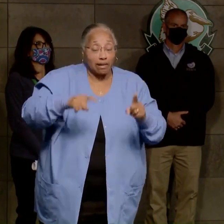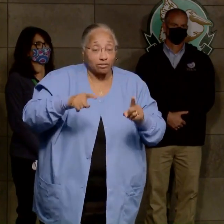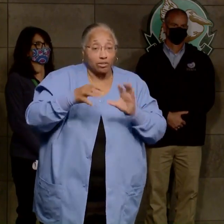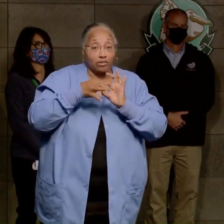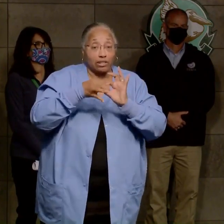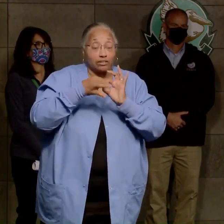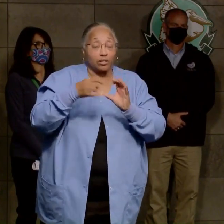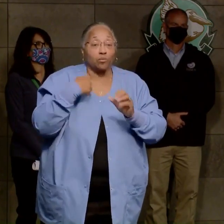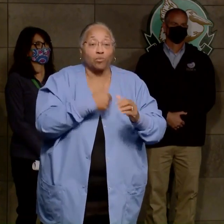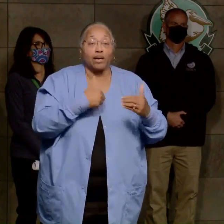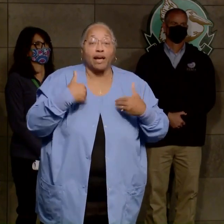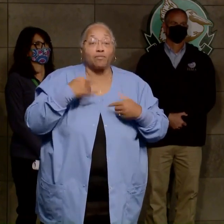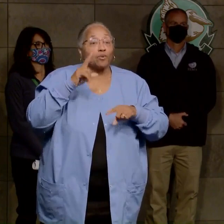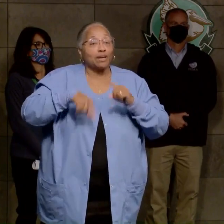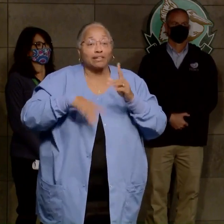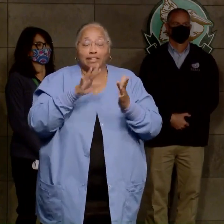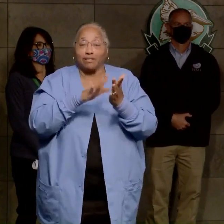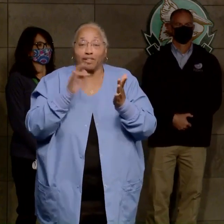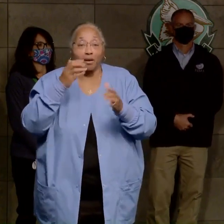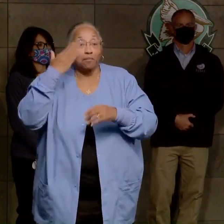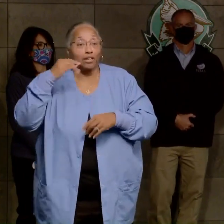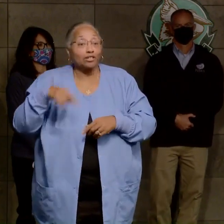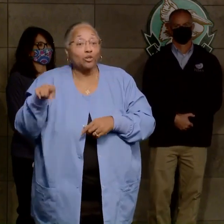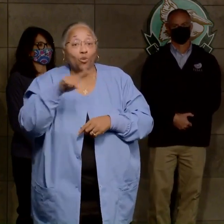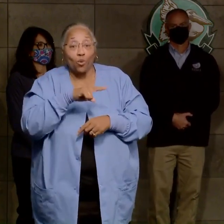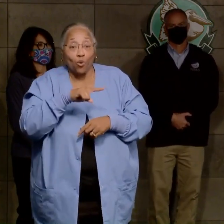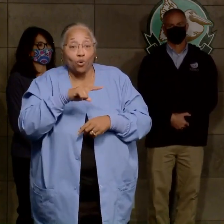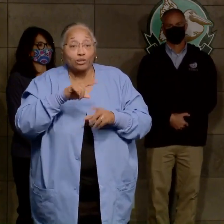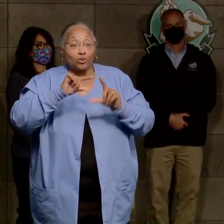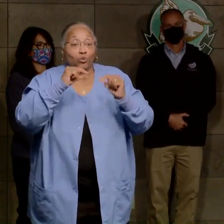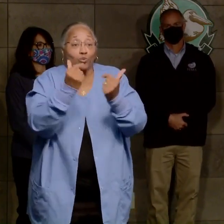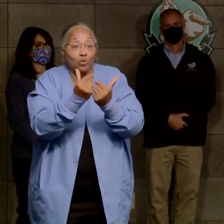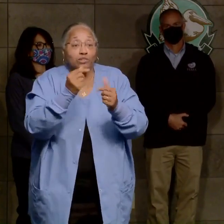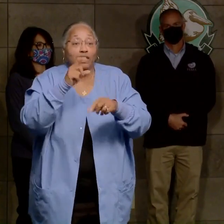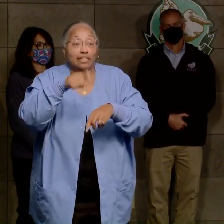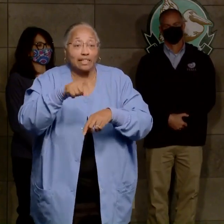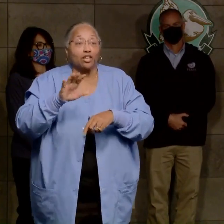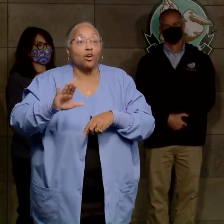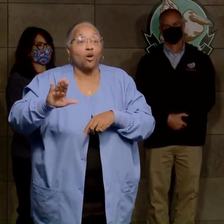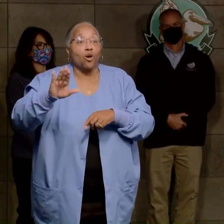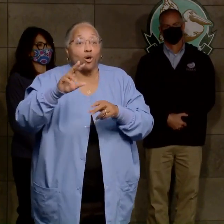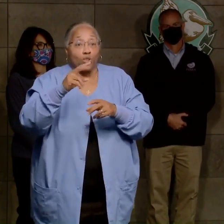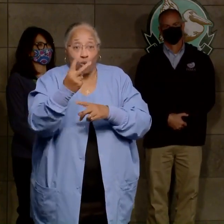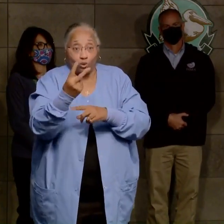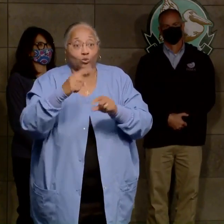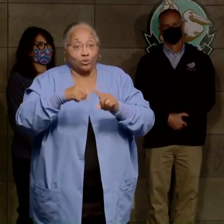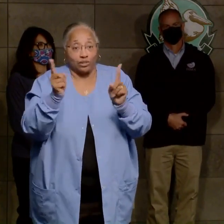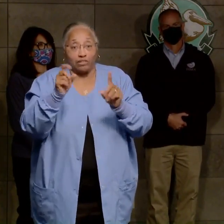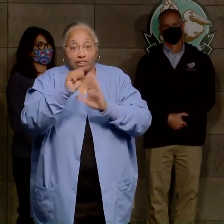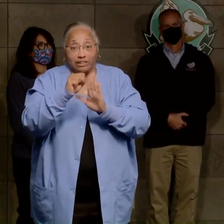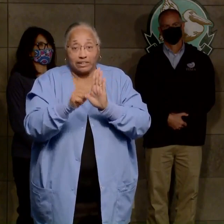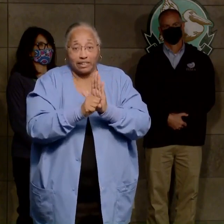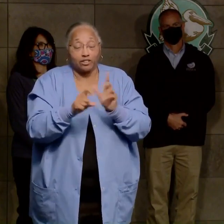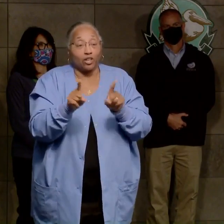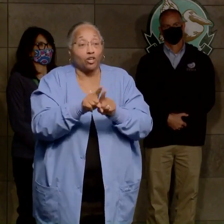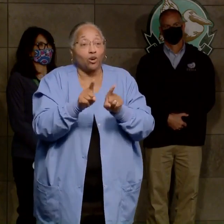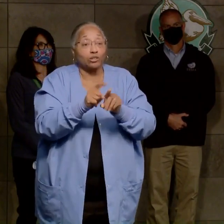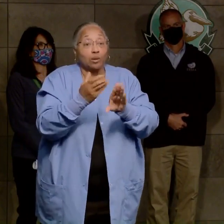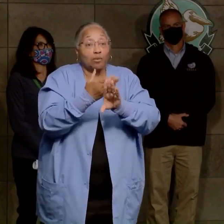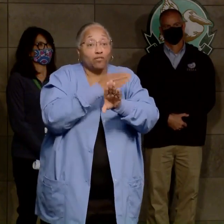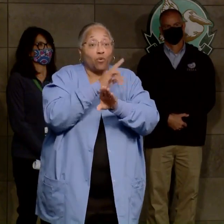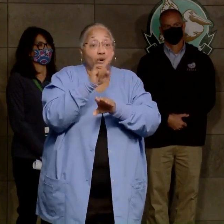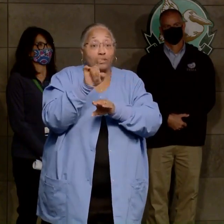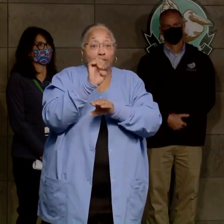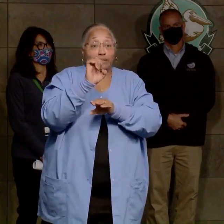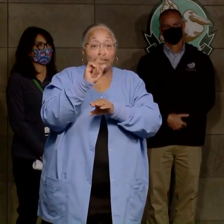have, we're not able to take advantage of because those linemen, those crews are needed in those states. The other thing is, in advance of Zeta's arrival in Louisiana,